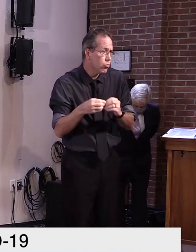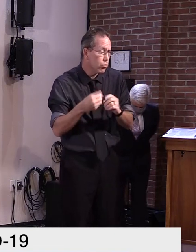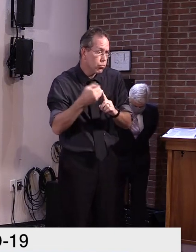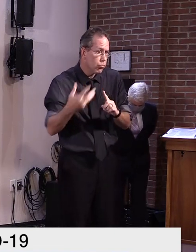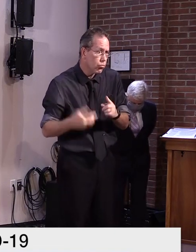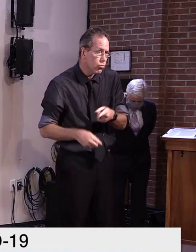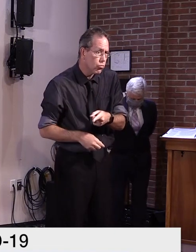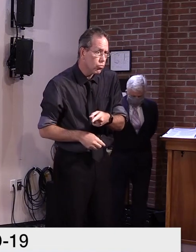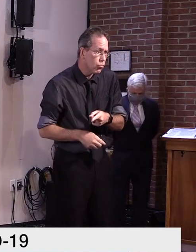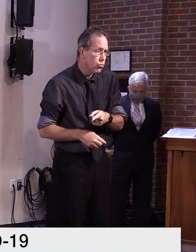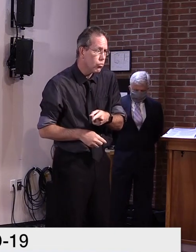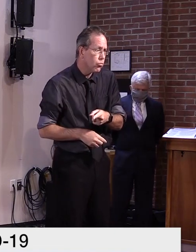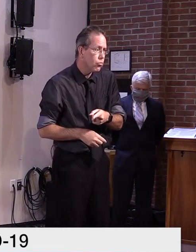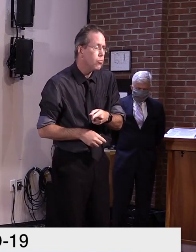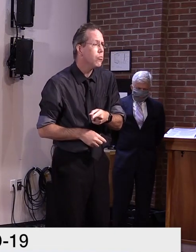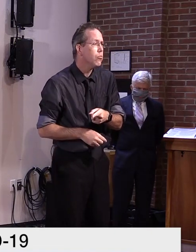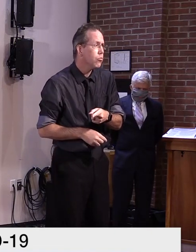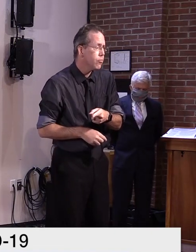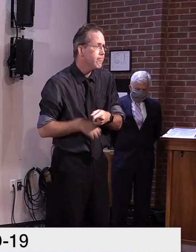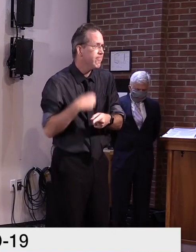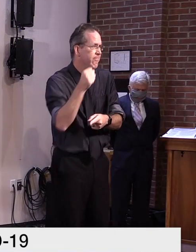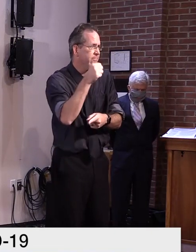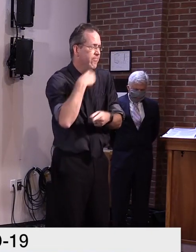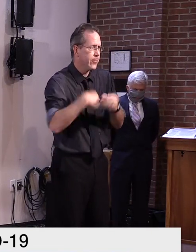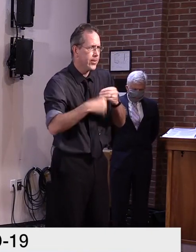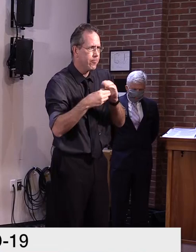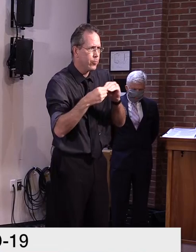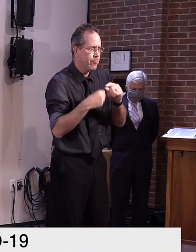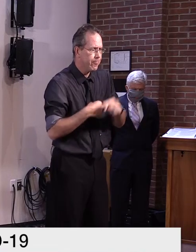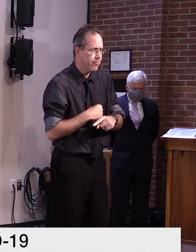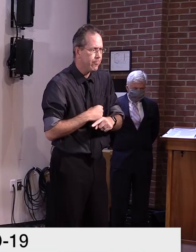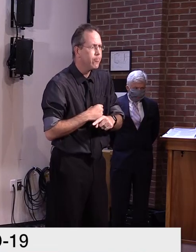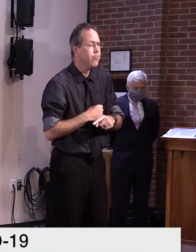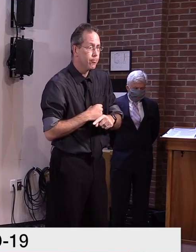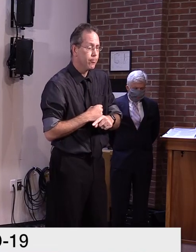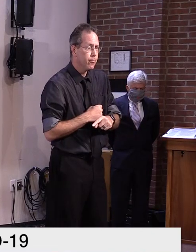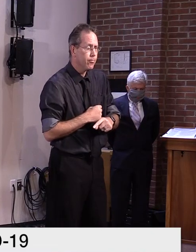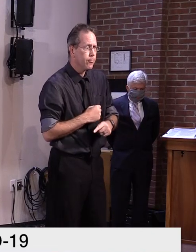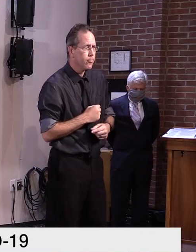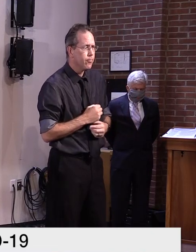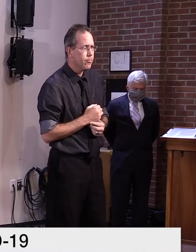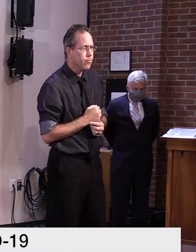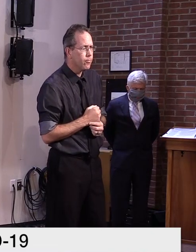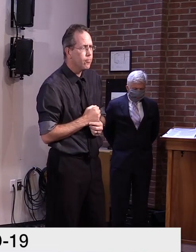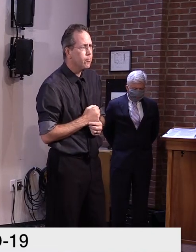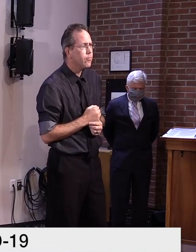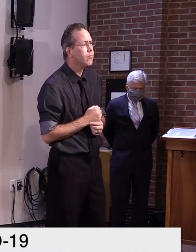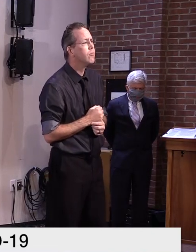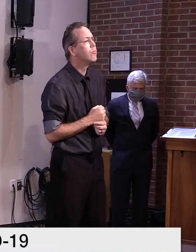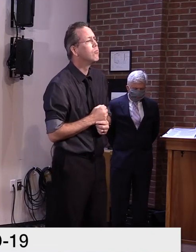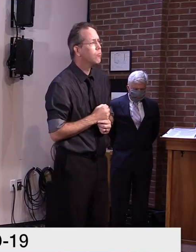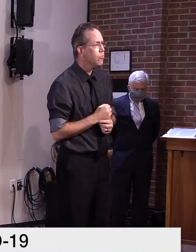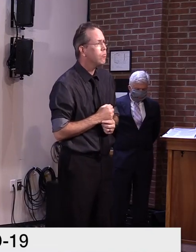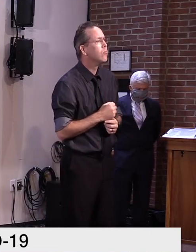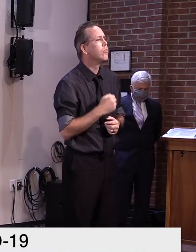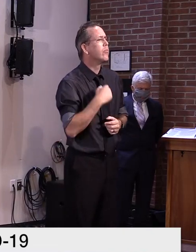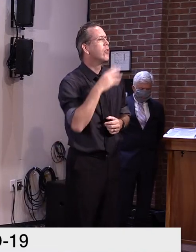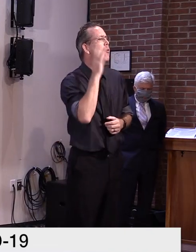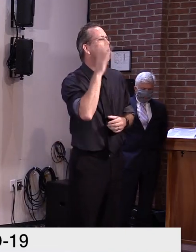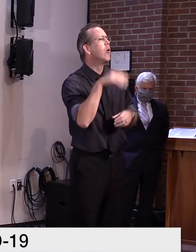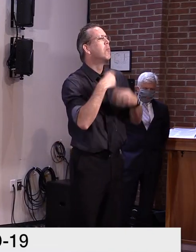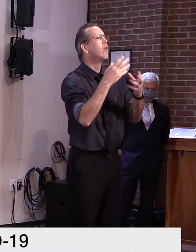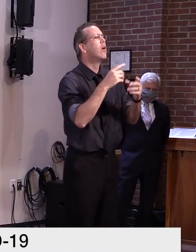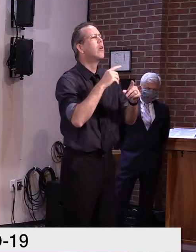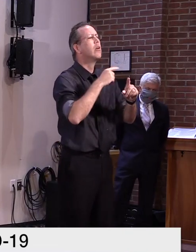Yeah. Thank you governor. Uh, yeah, I wouldn't say research per se, uh, but we are going to be initiating a monthly data collection that'll allow us to